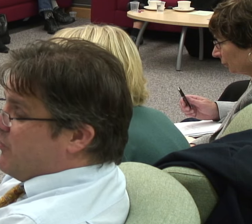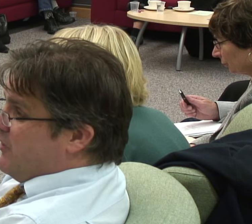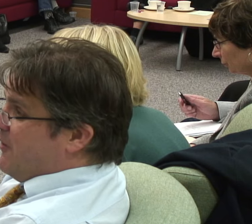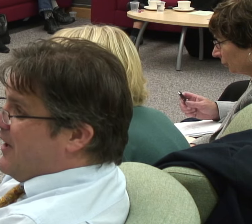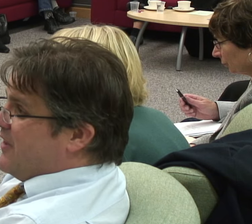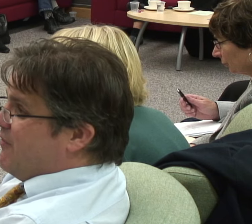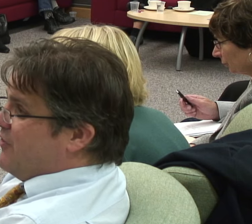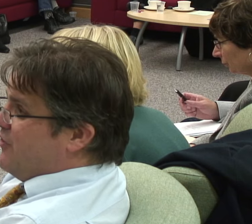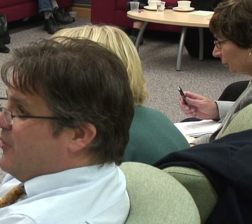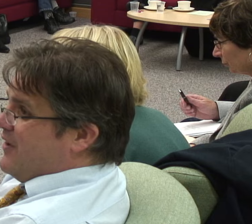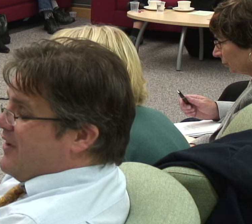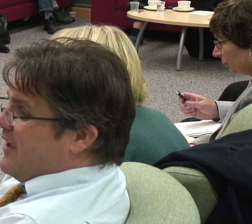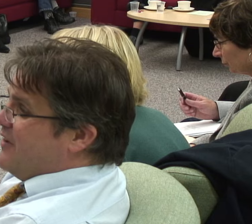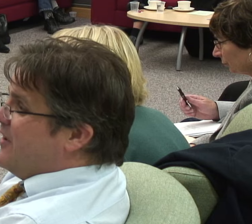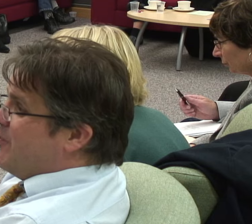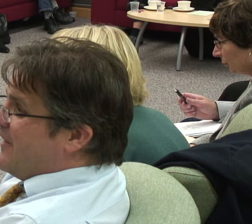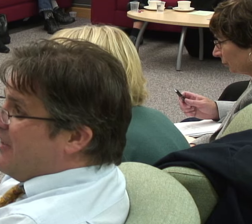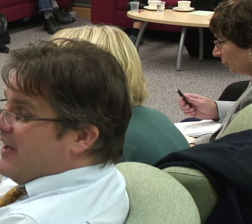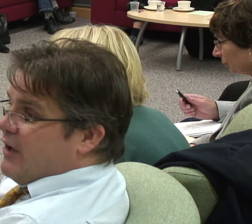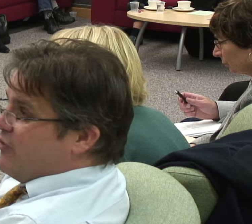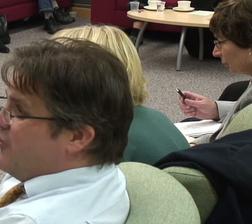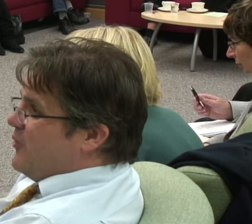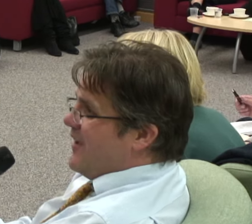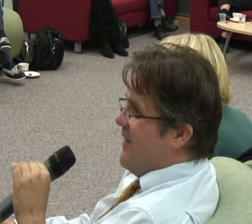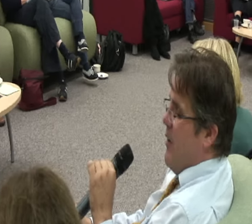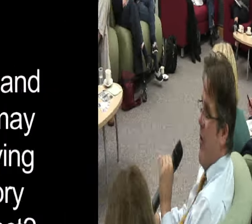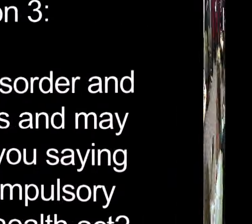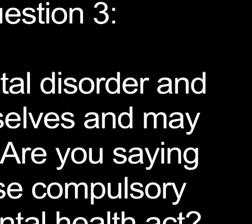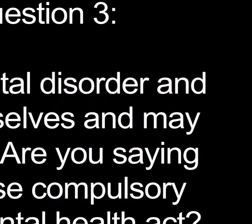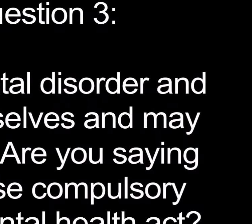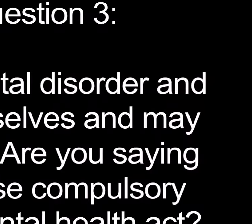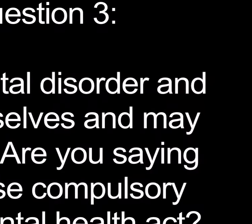be absolutely the right thing for you to do and indeed the mental health allows you to do that.